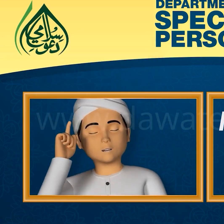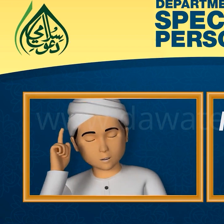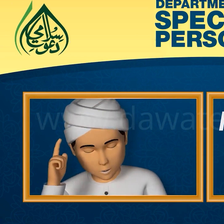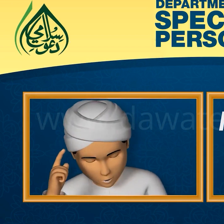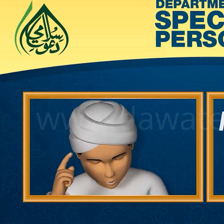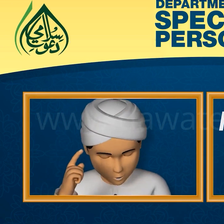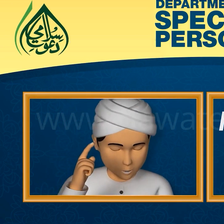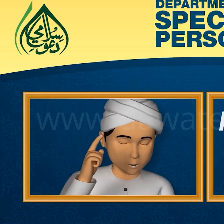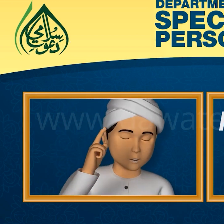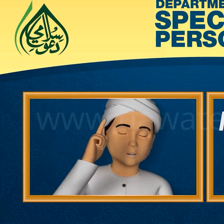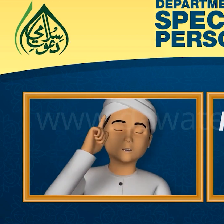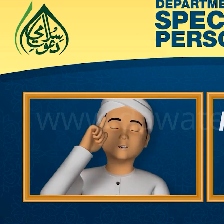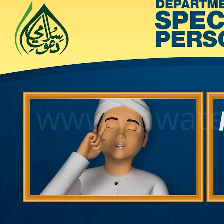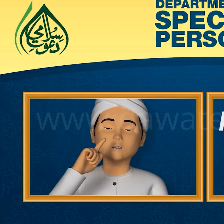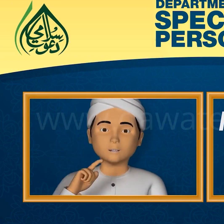Chakrana